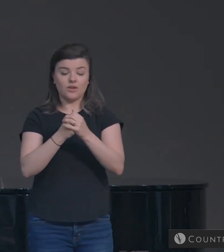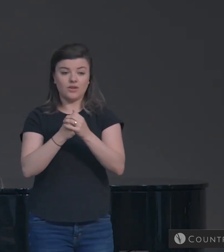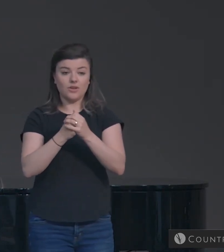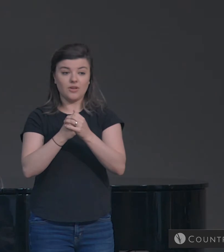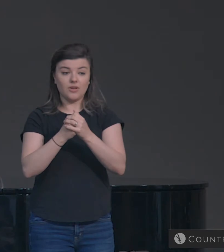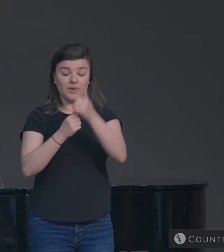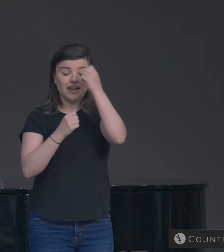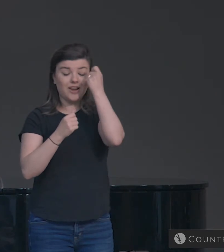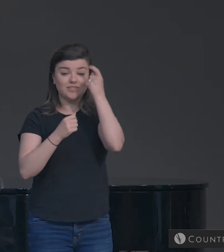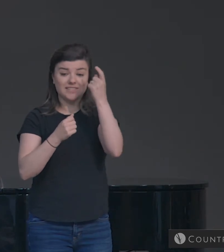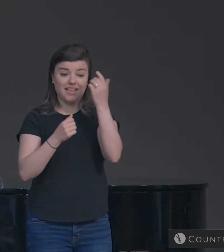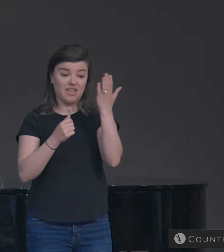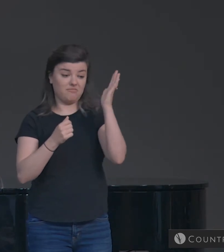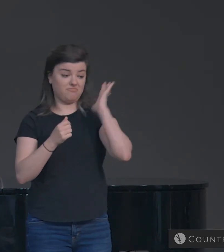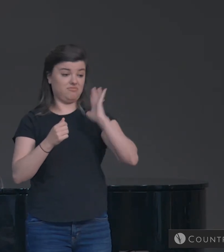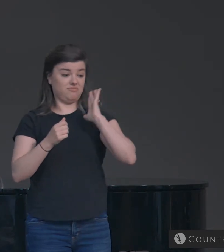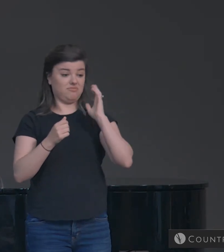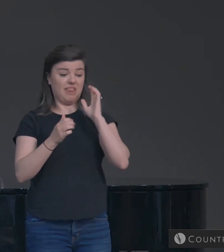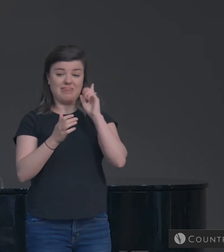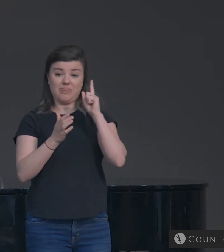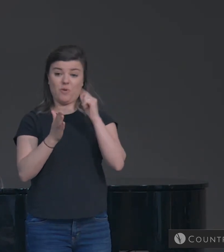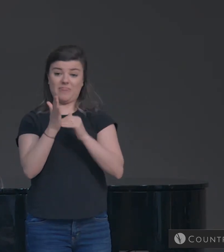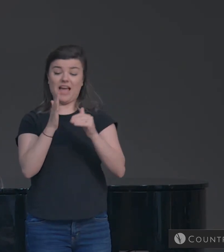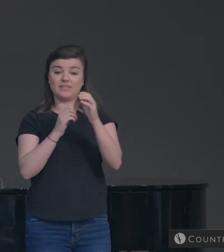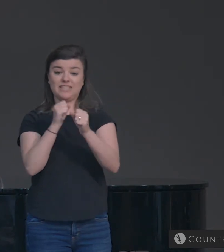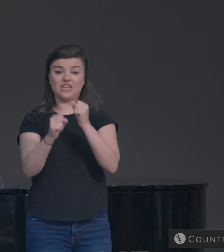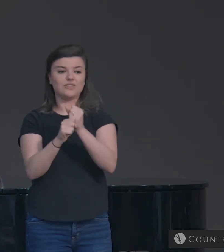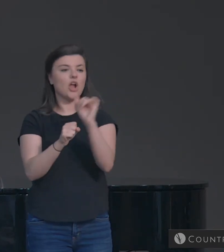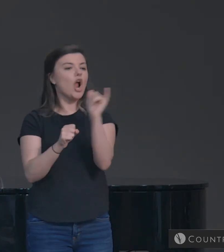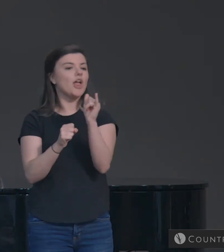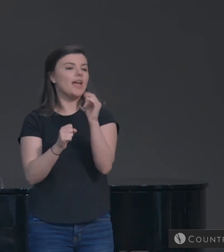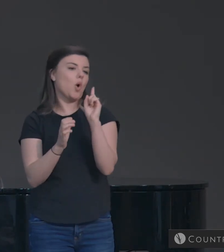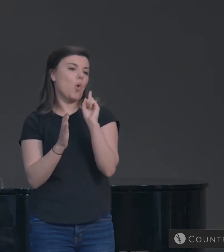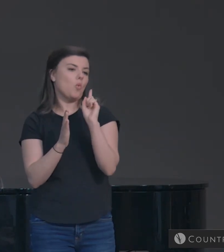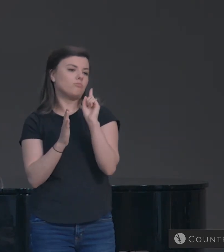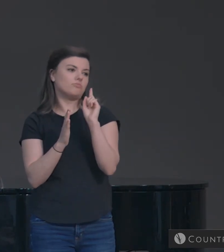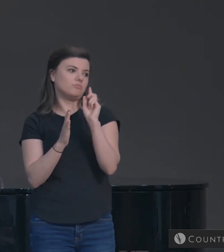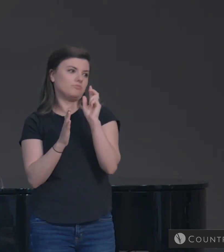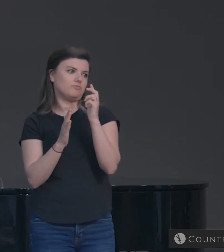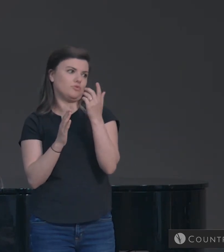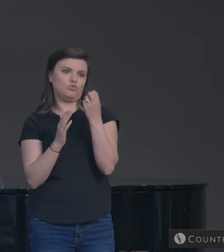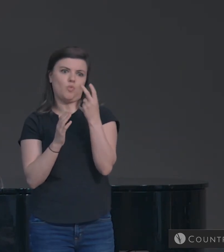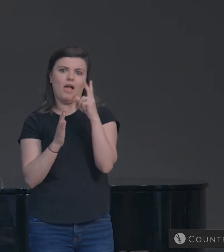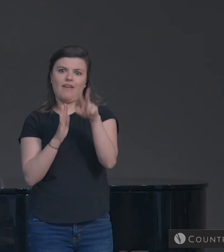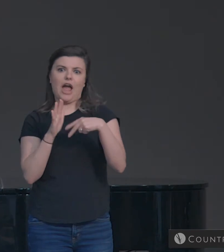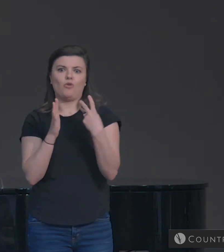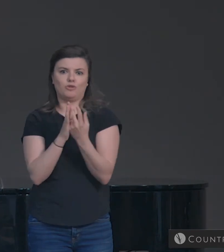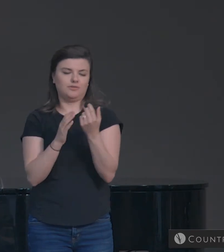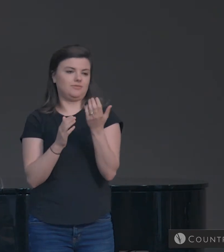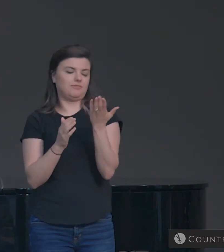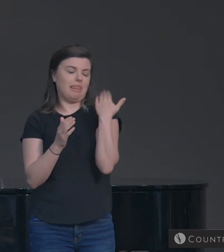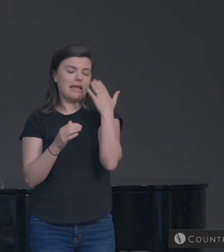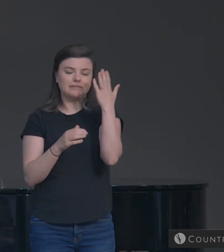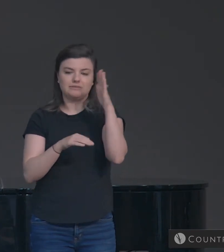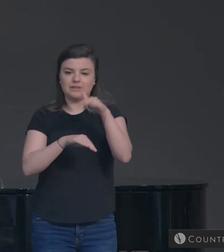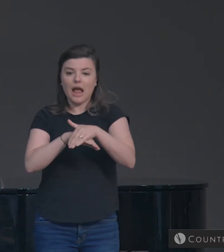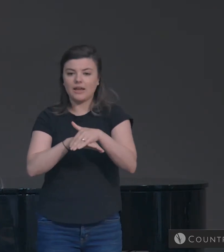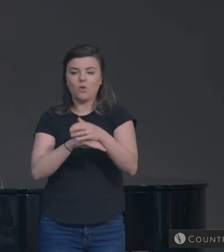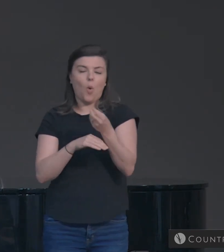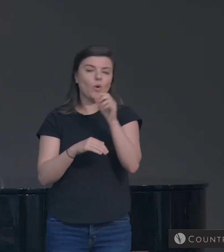thousand years are just like the hours that passed last night. Or yesterday.